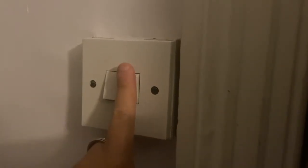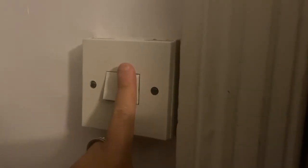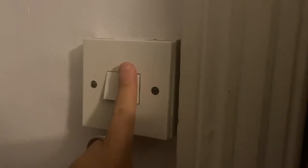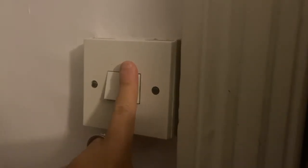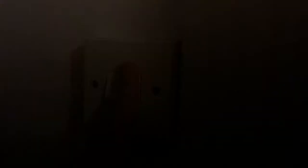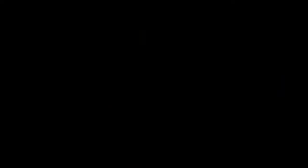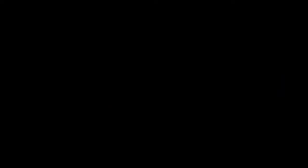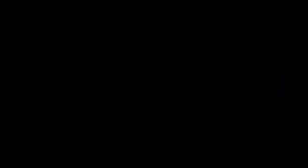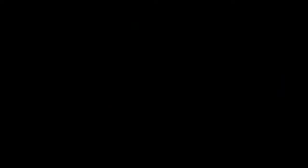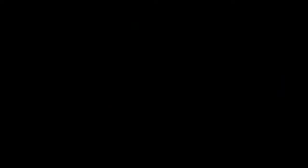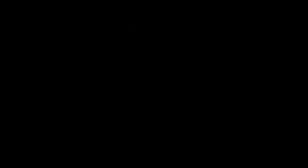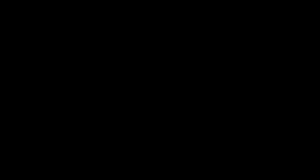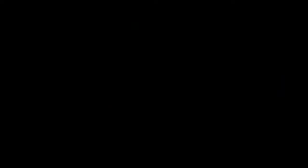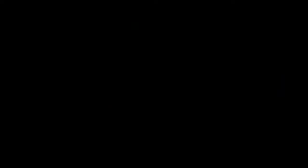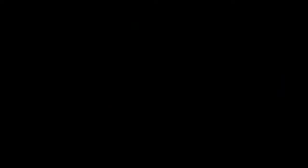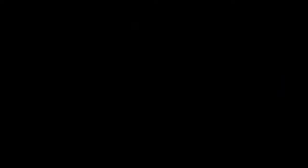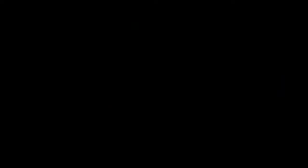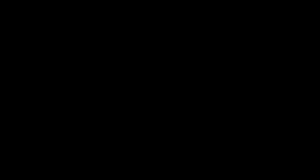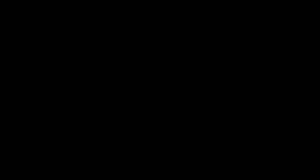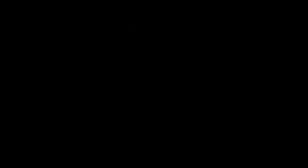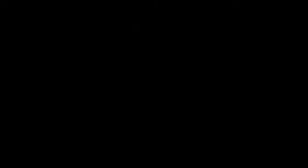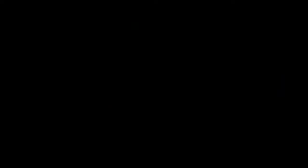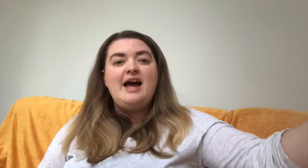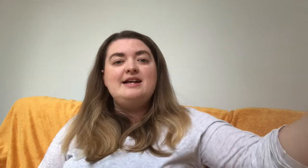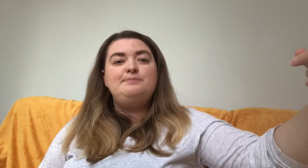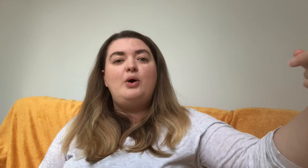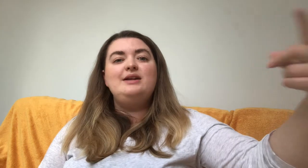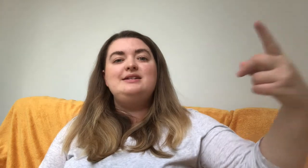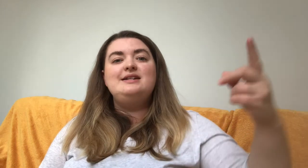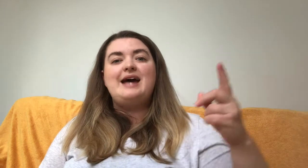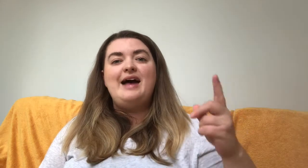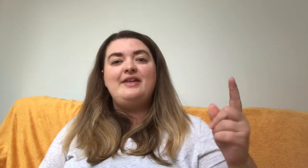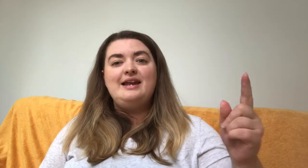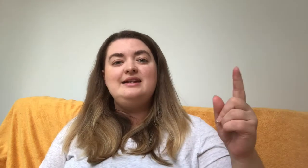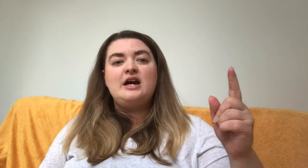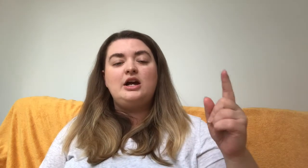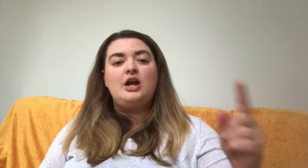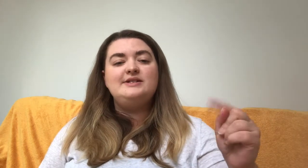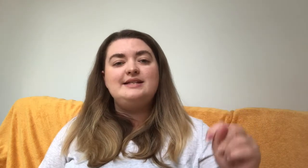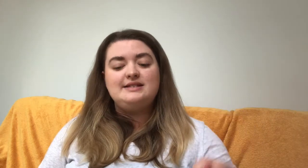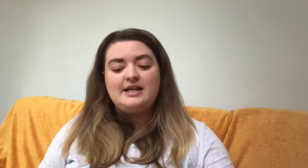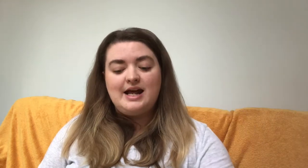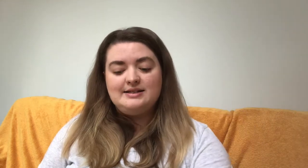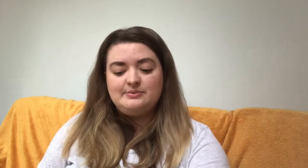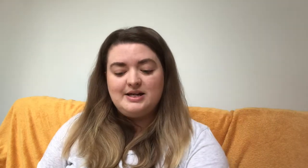must have done it. The finger is pointed at the leader closest to the light switch.